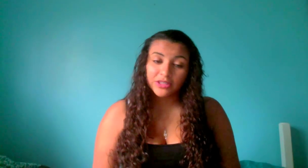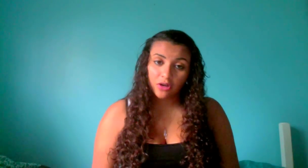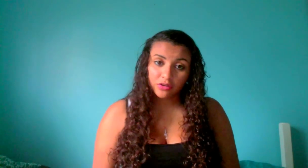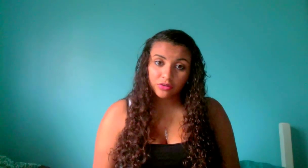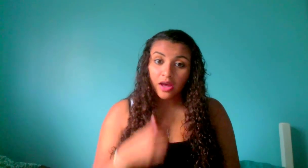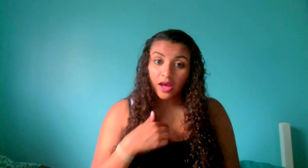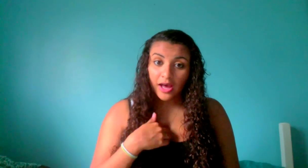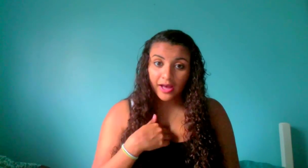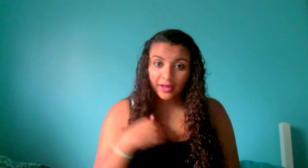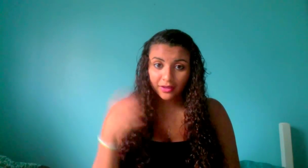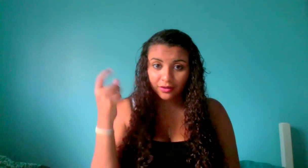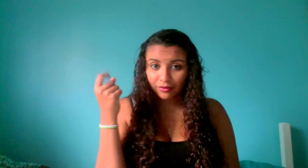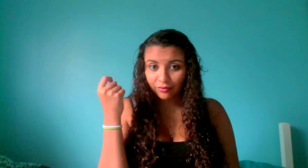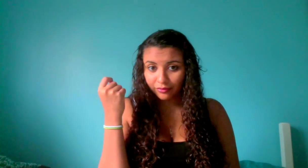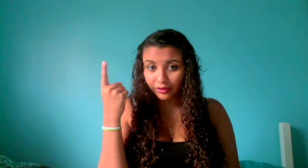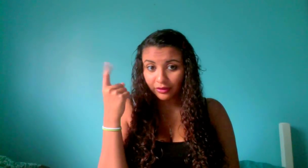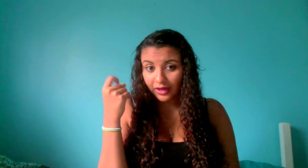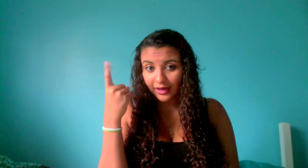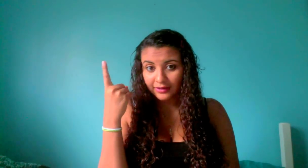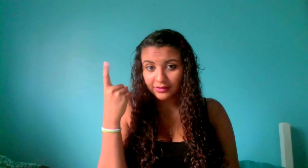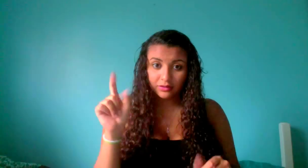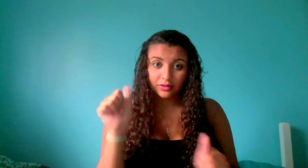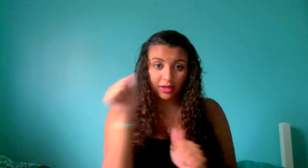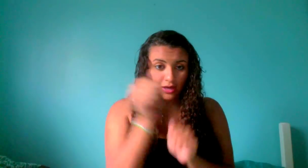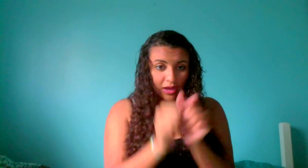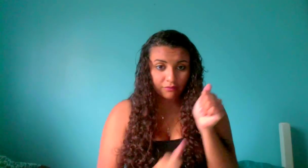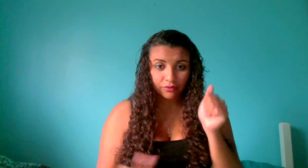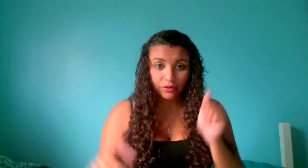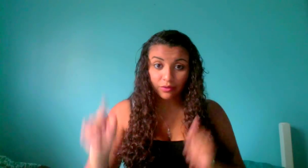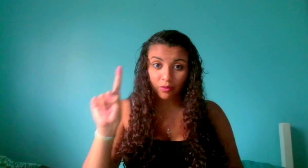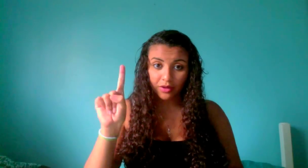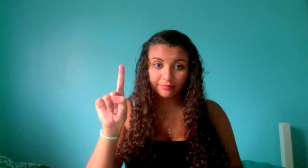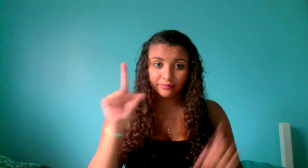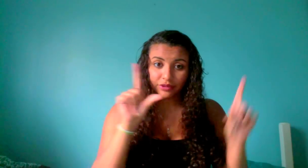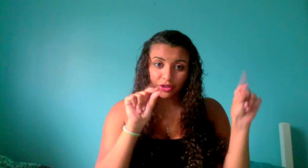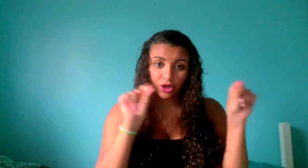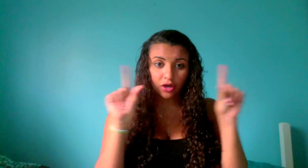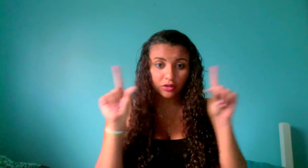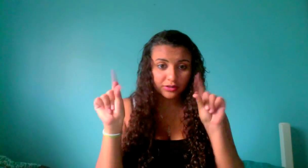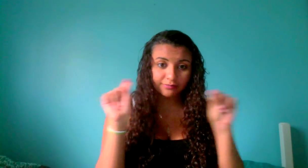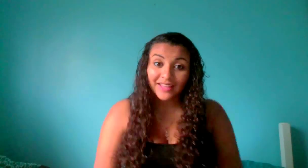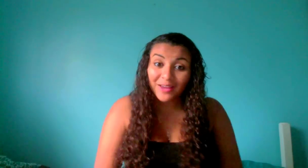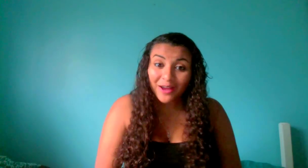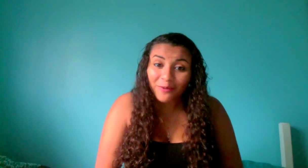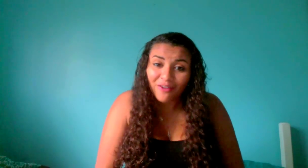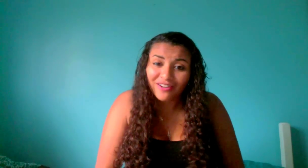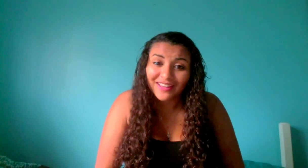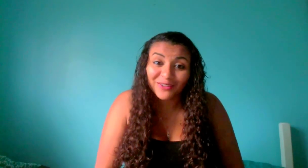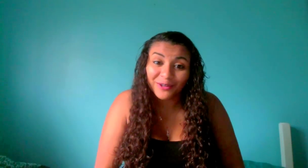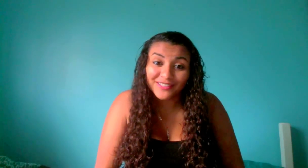talks i realize that everyone talks and now we're already at the course